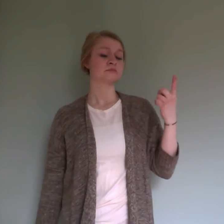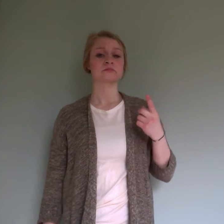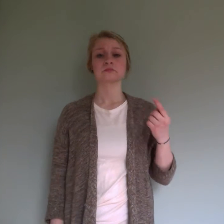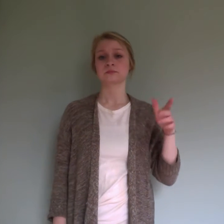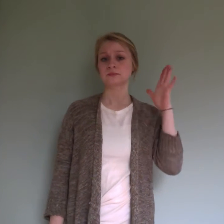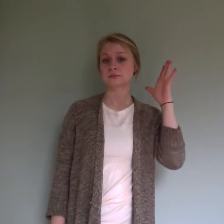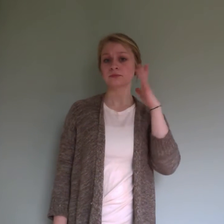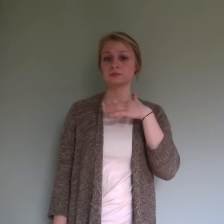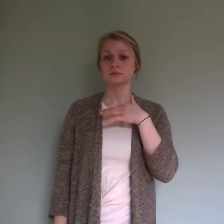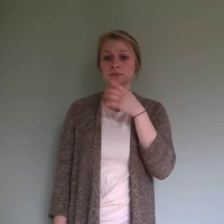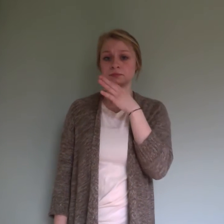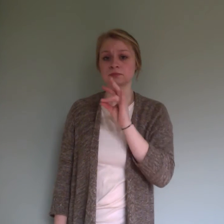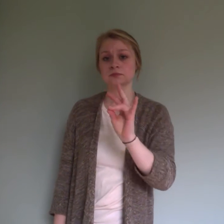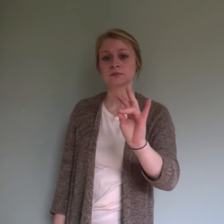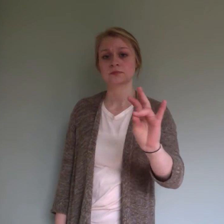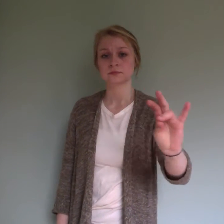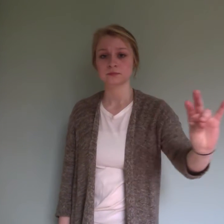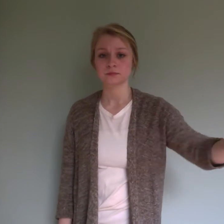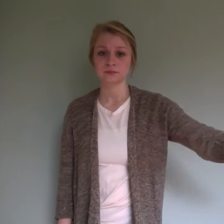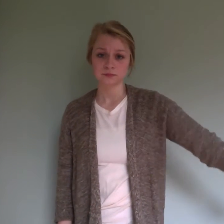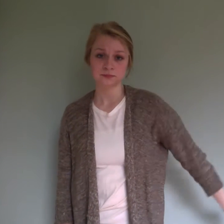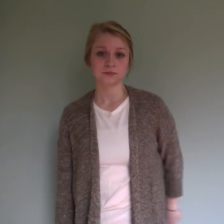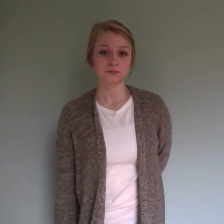Once I was 7 years old